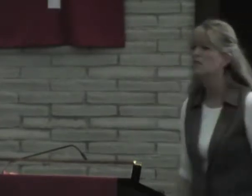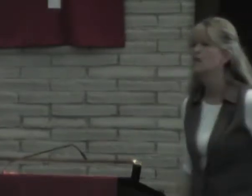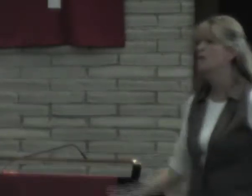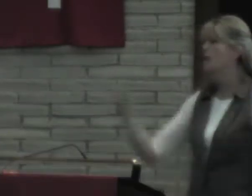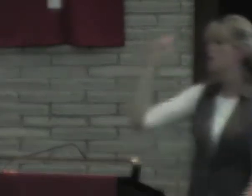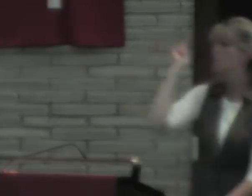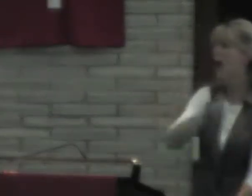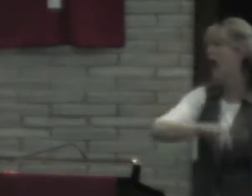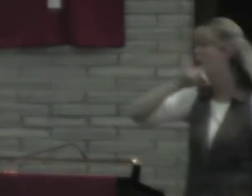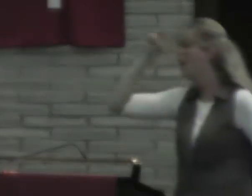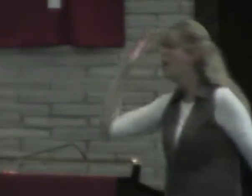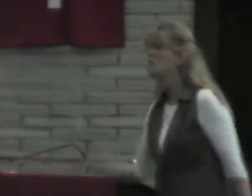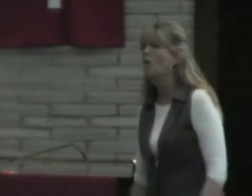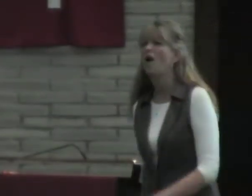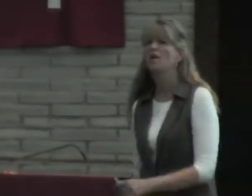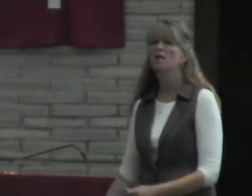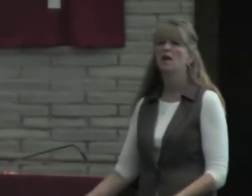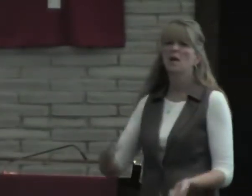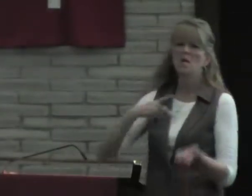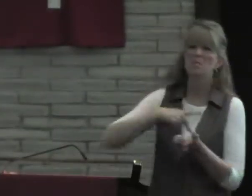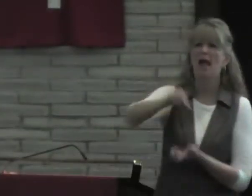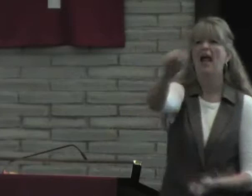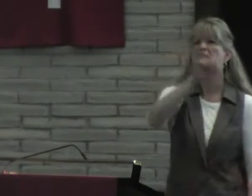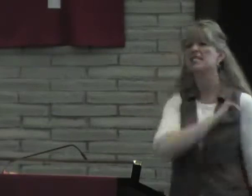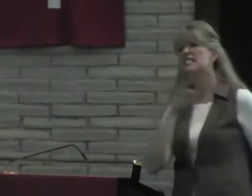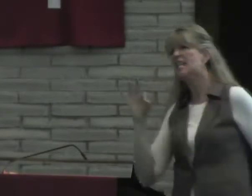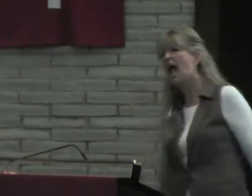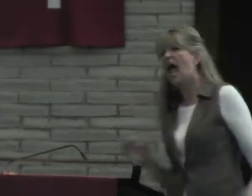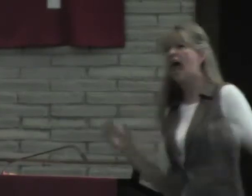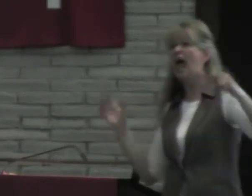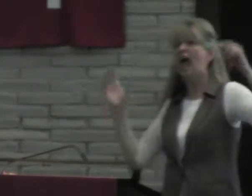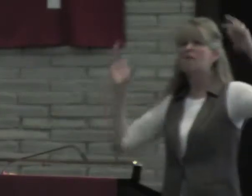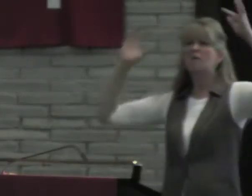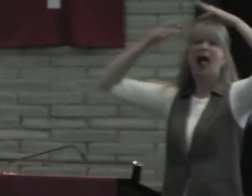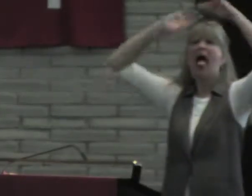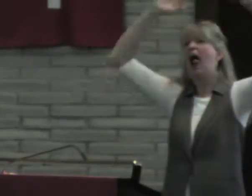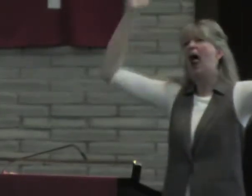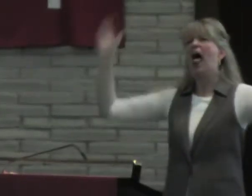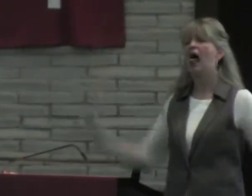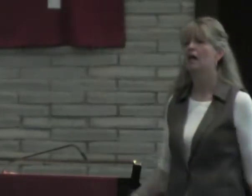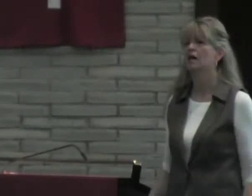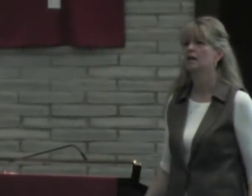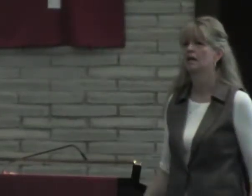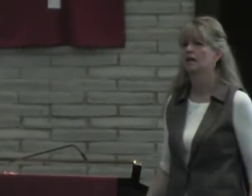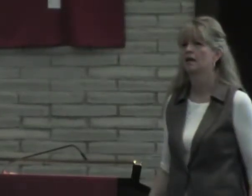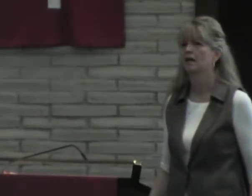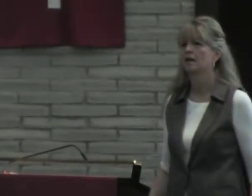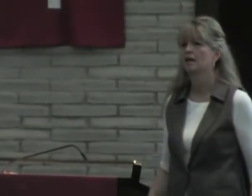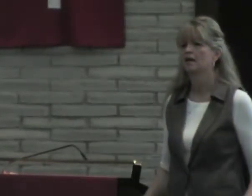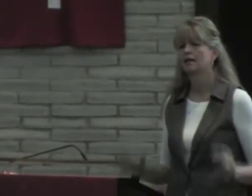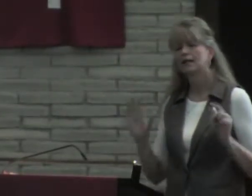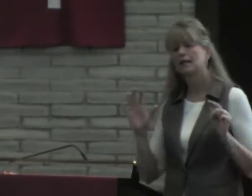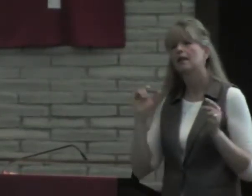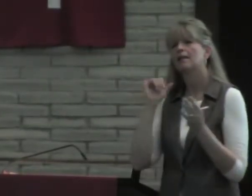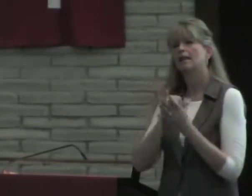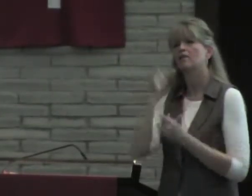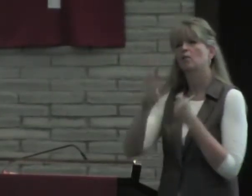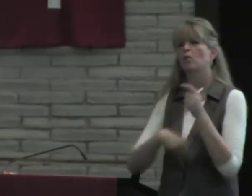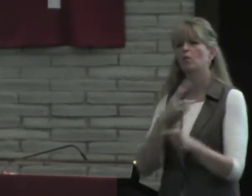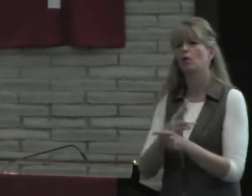fancy houses and paid staff and all this stuff that these other churches